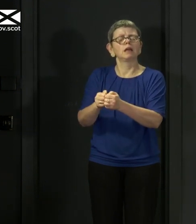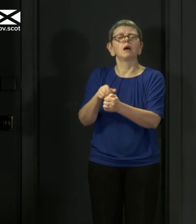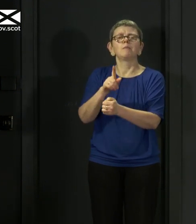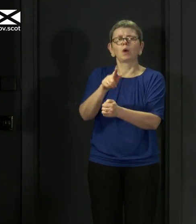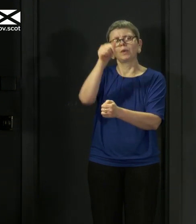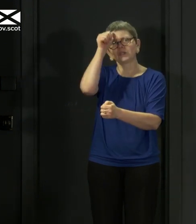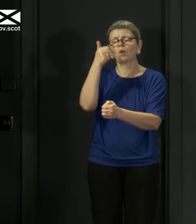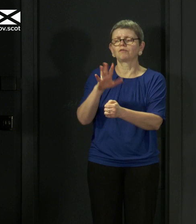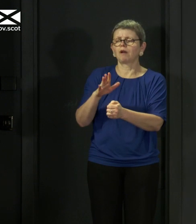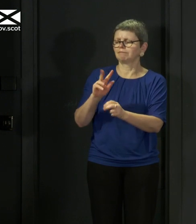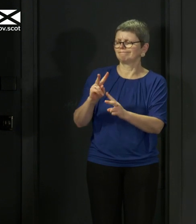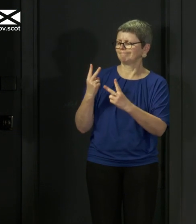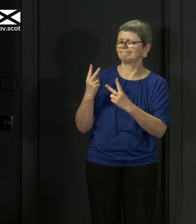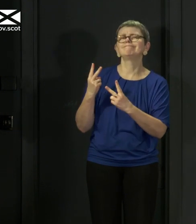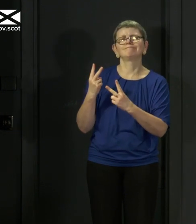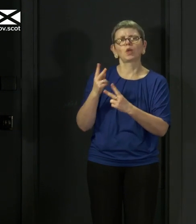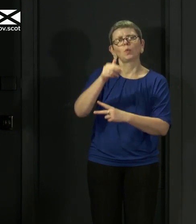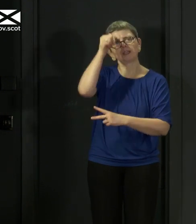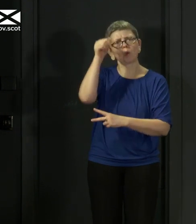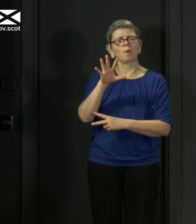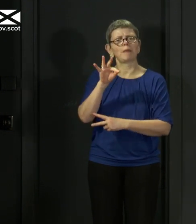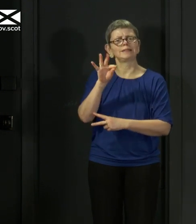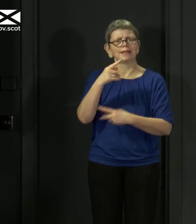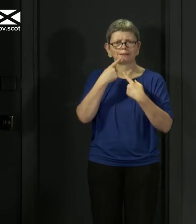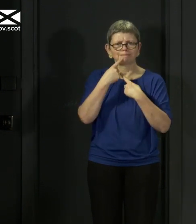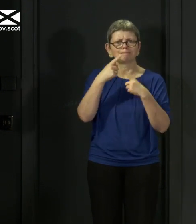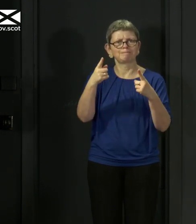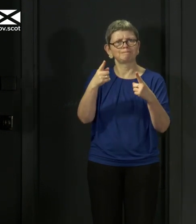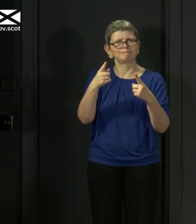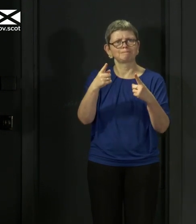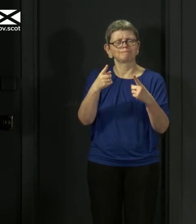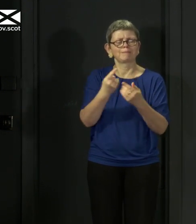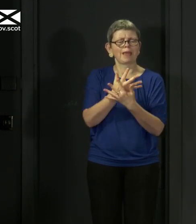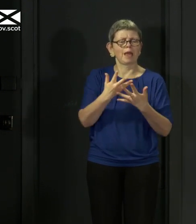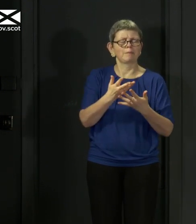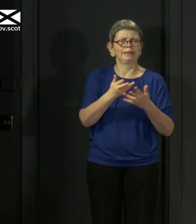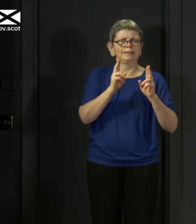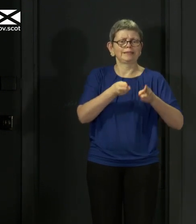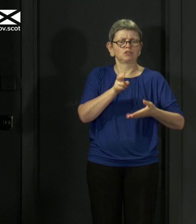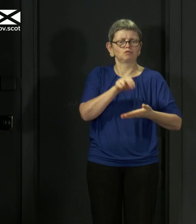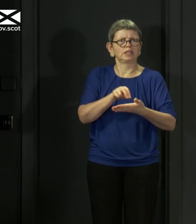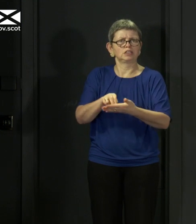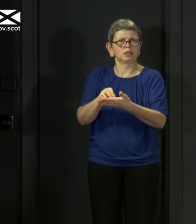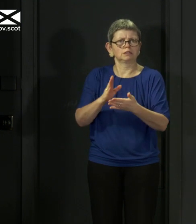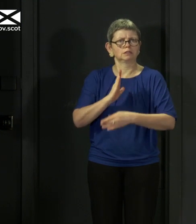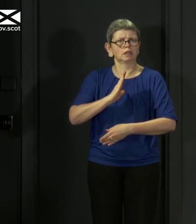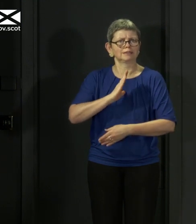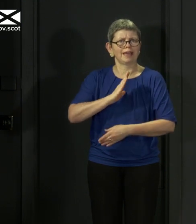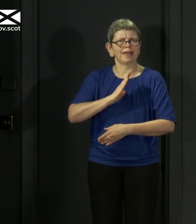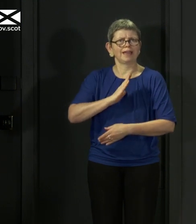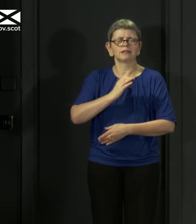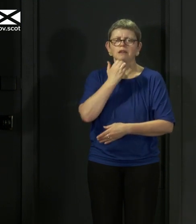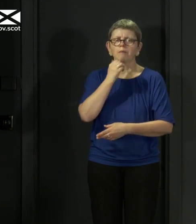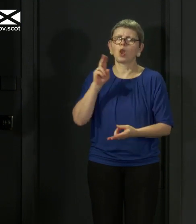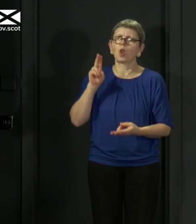figures that we report on Mondays of deaths, which were registered on a Sunday, tend to be relatively low. And that means the figure I